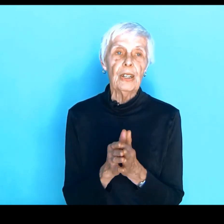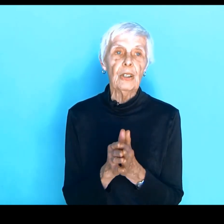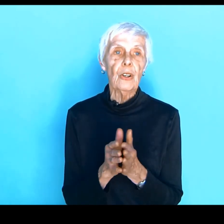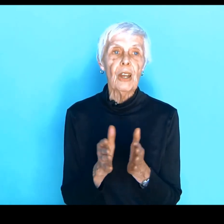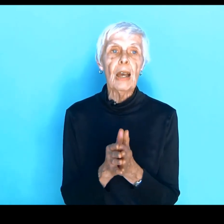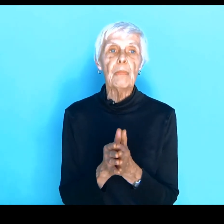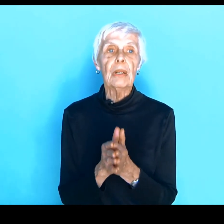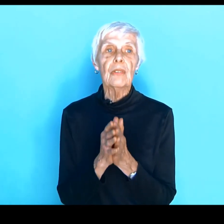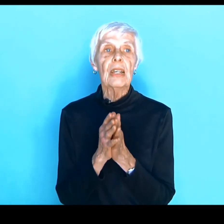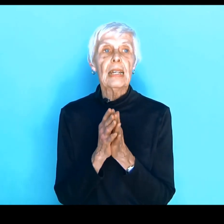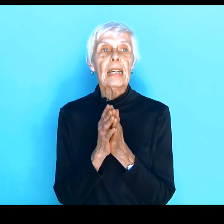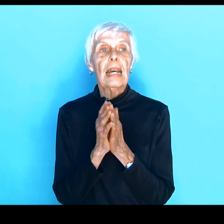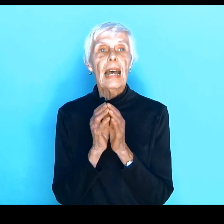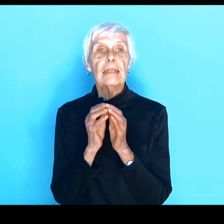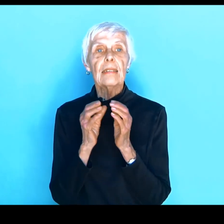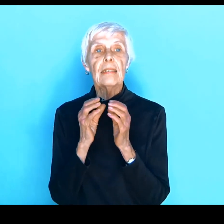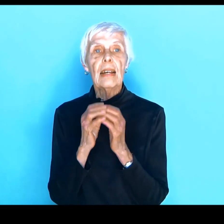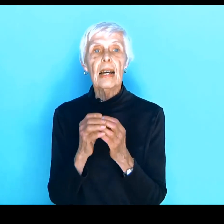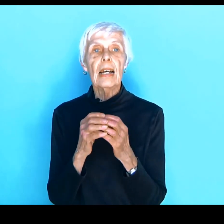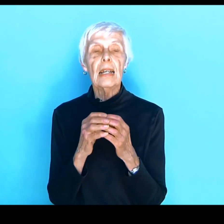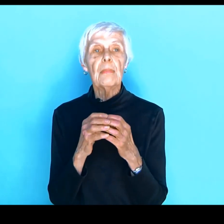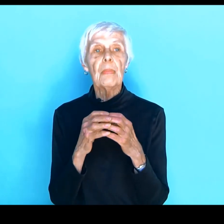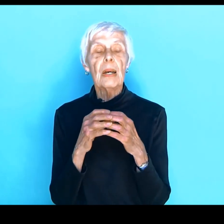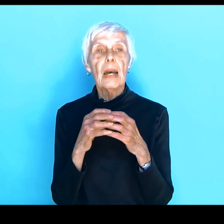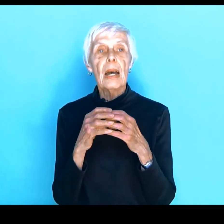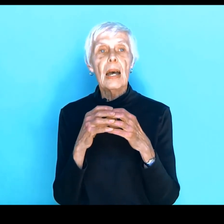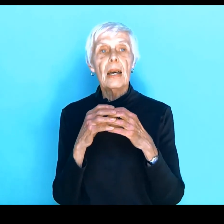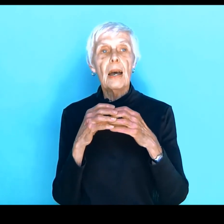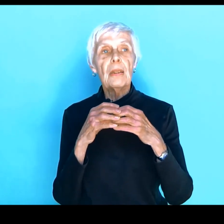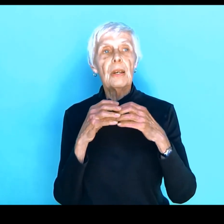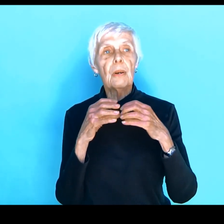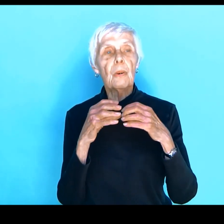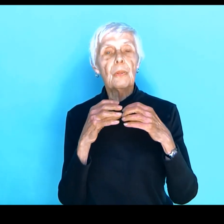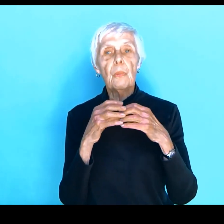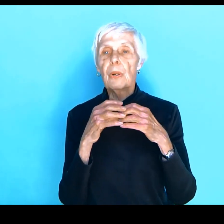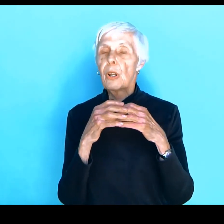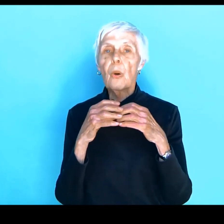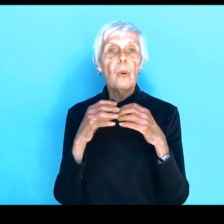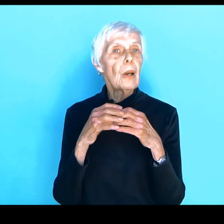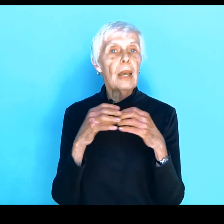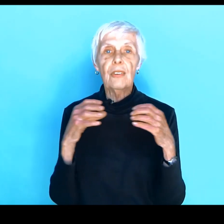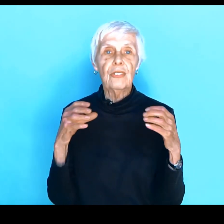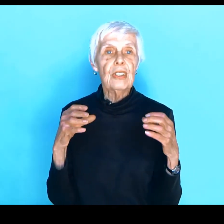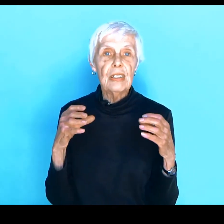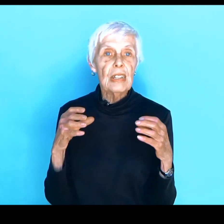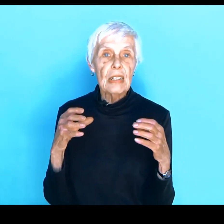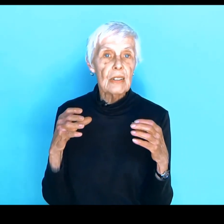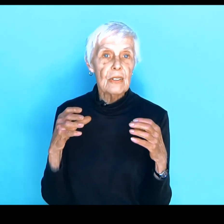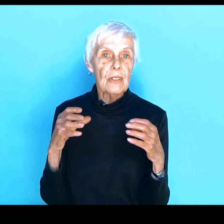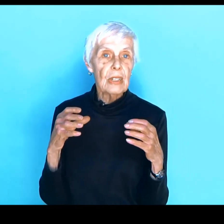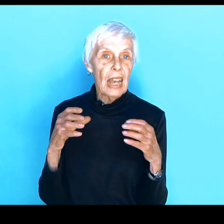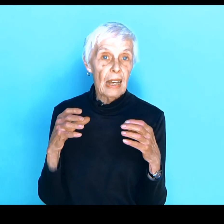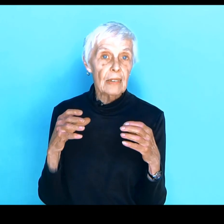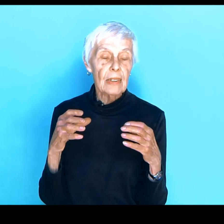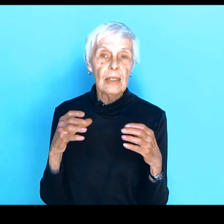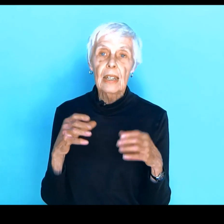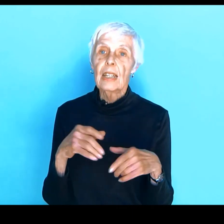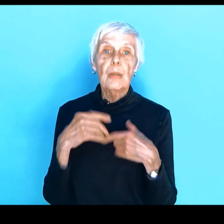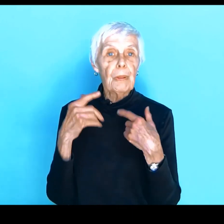very long time, because at the time, there were no STDs yet. The